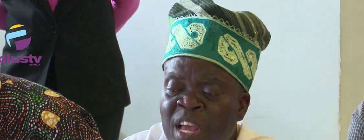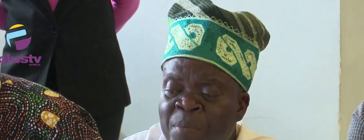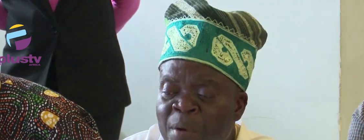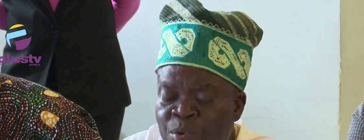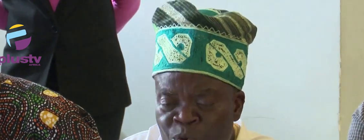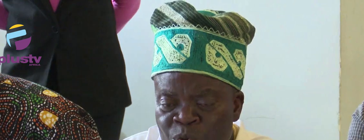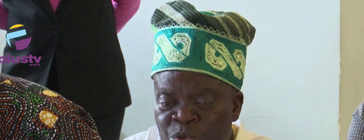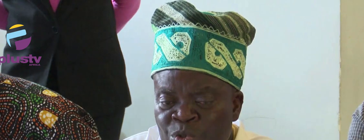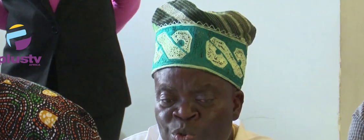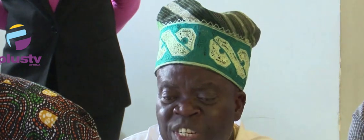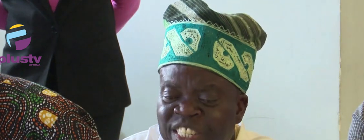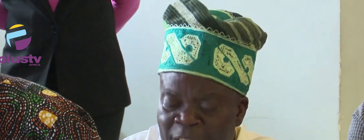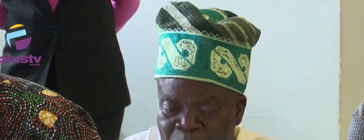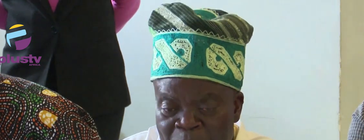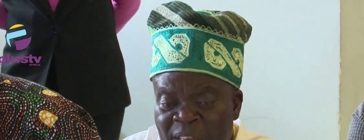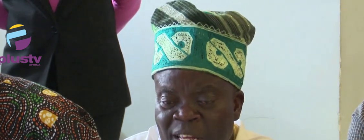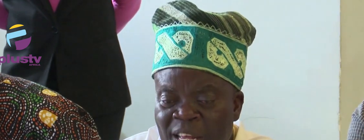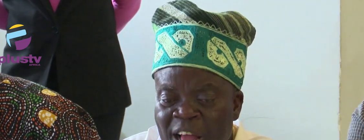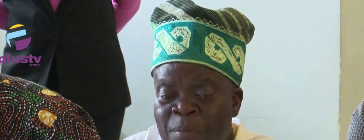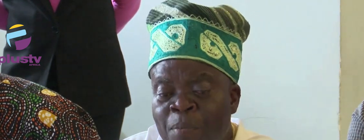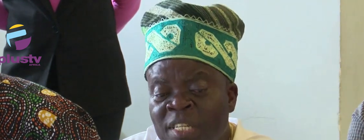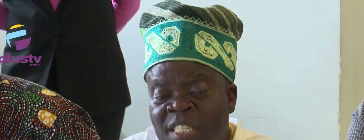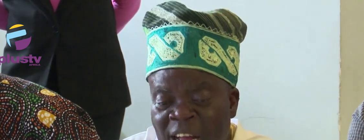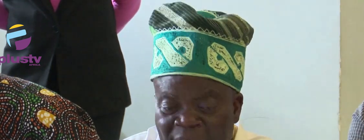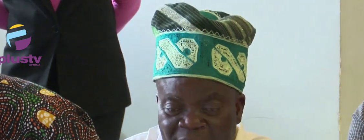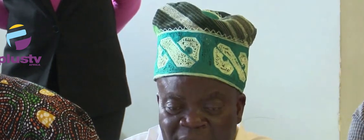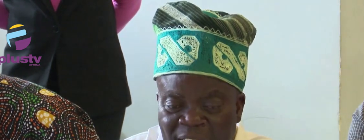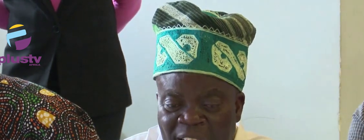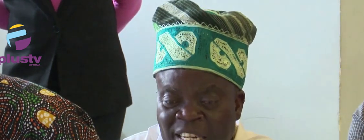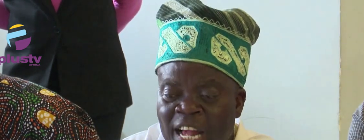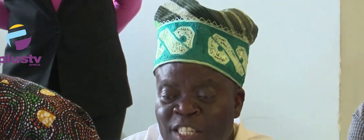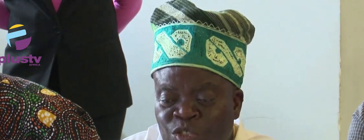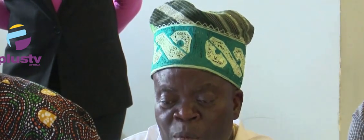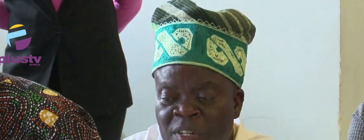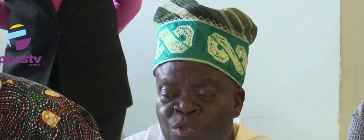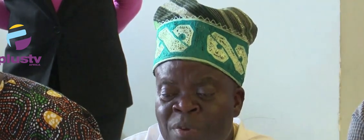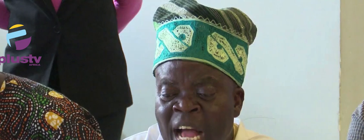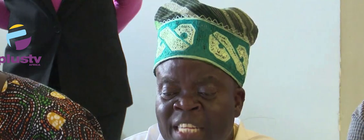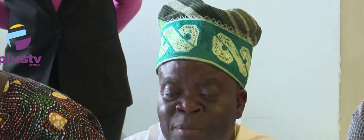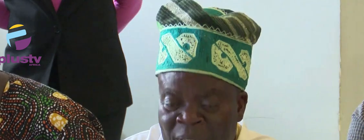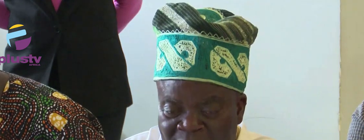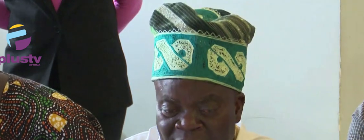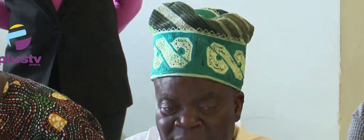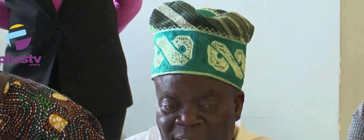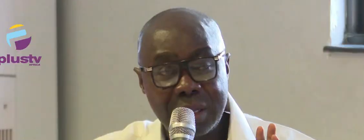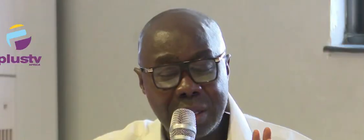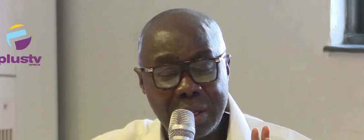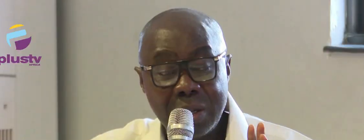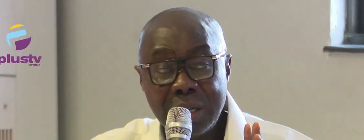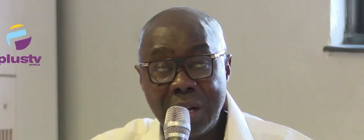How can we be able to reach there? Me, I have position. And I think someone will be guiding me.